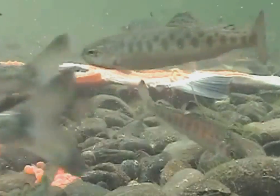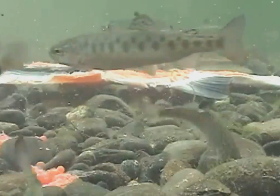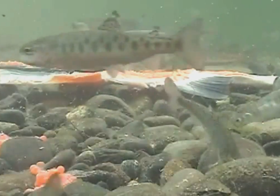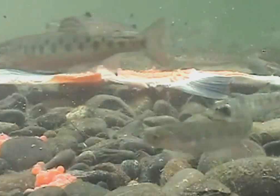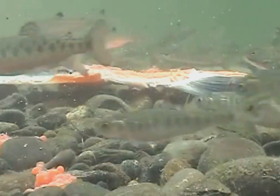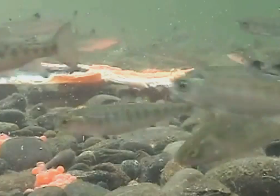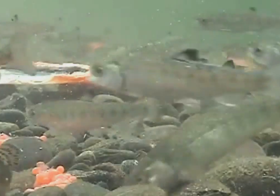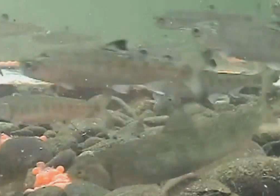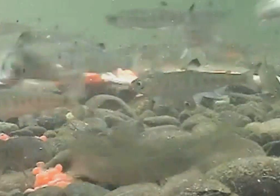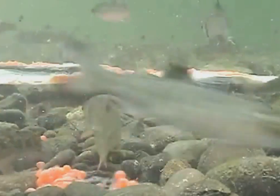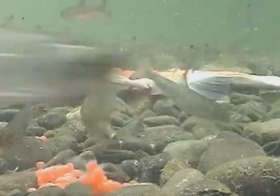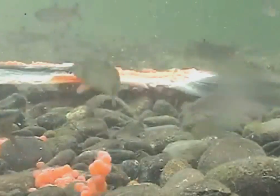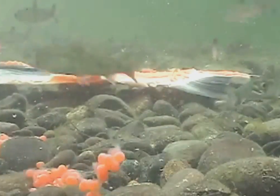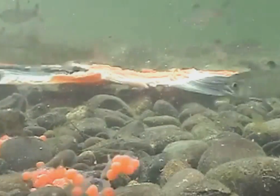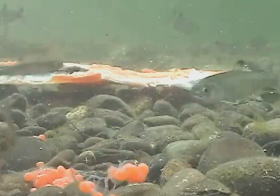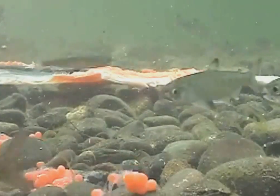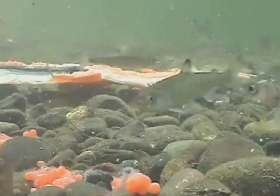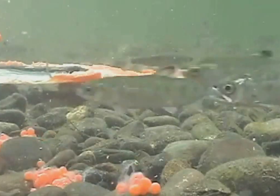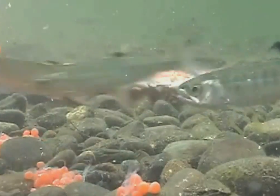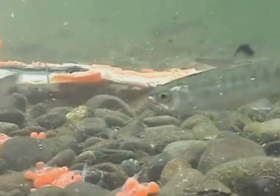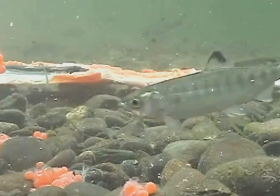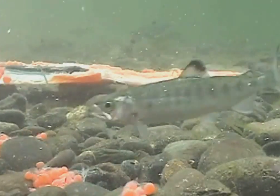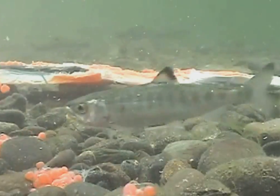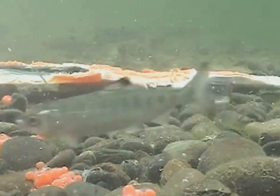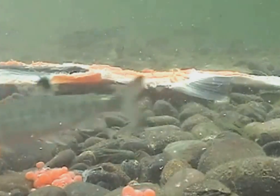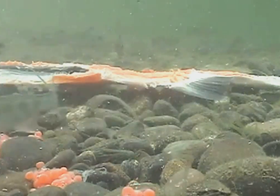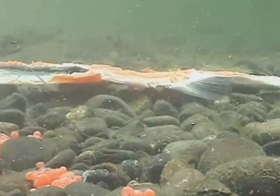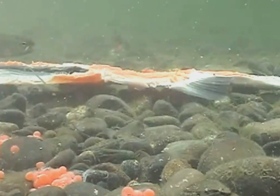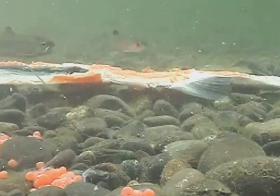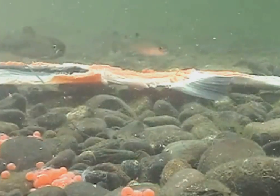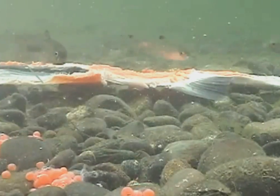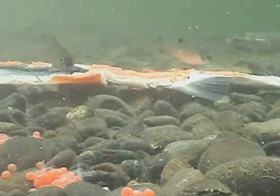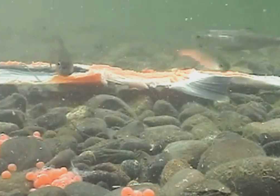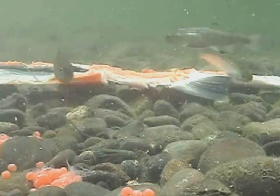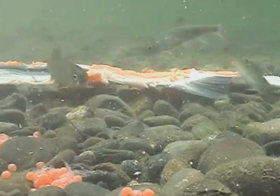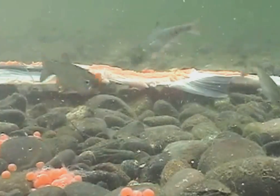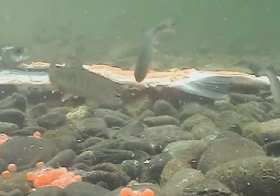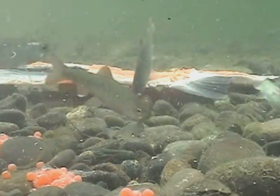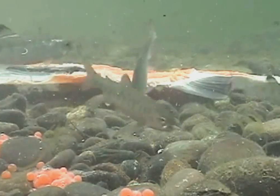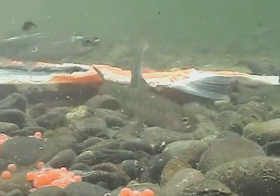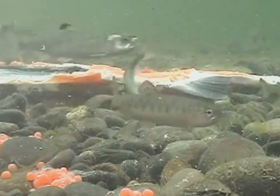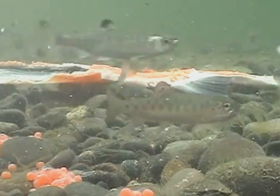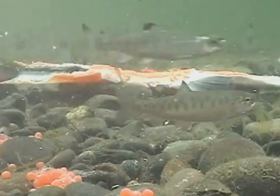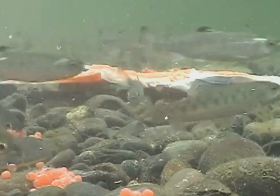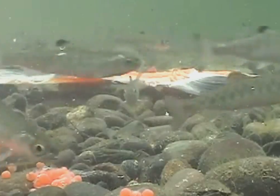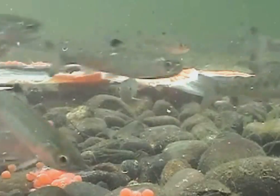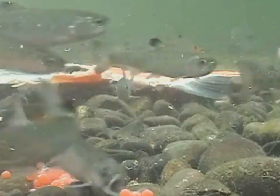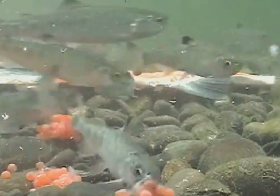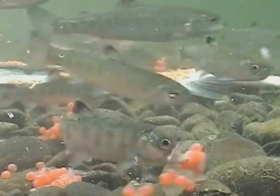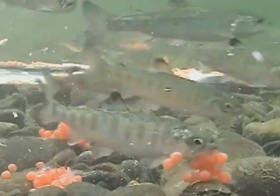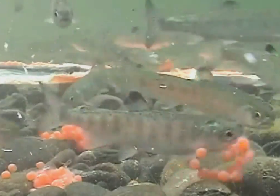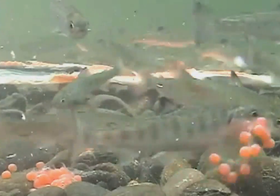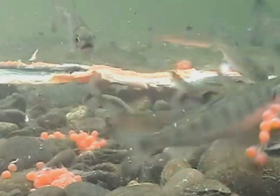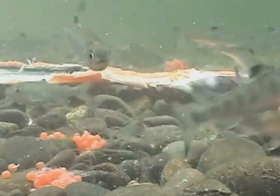they will literally eat the bodies of their parents for food and sustenance. Not only that,